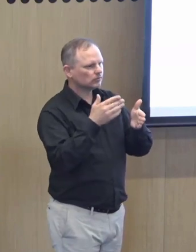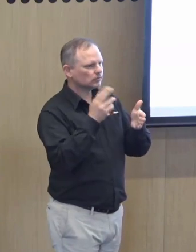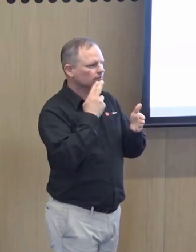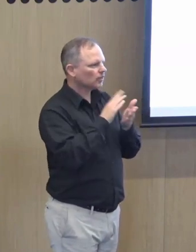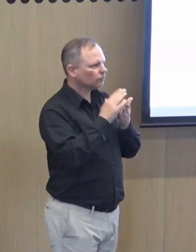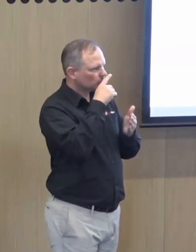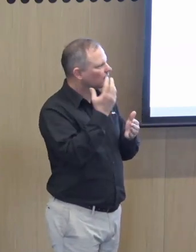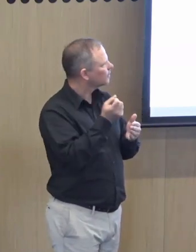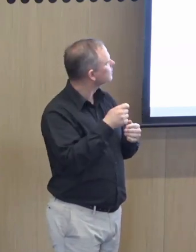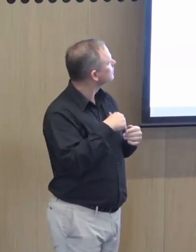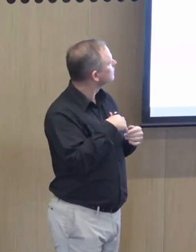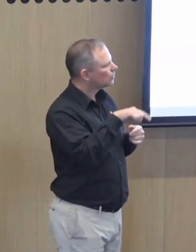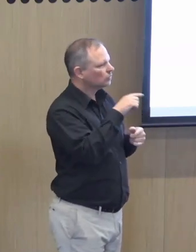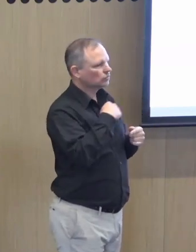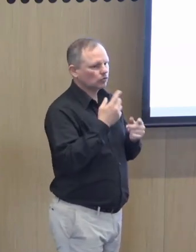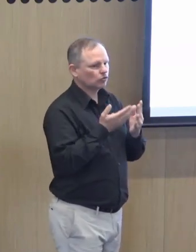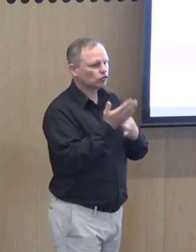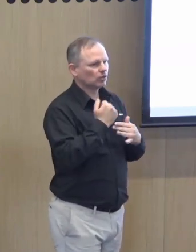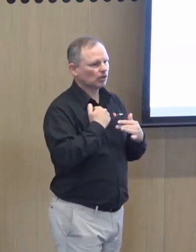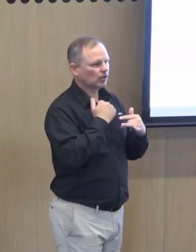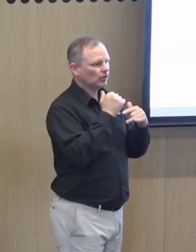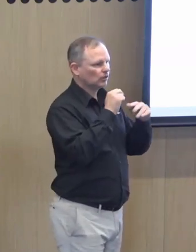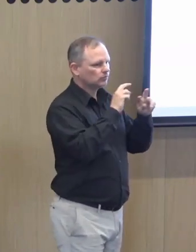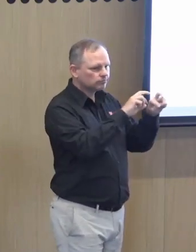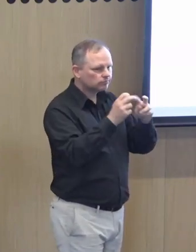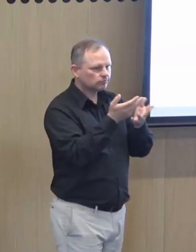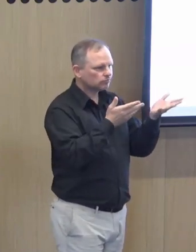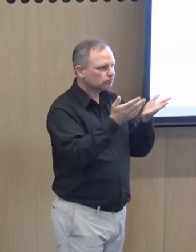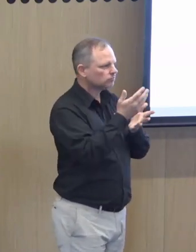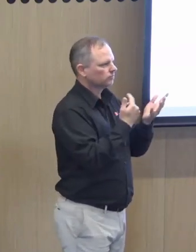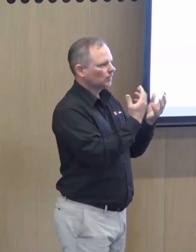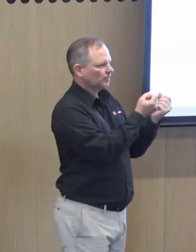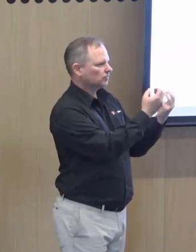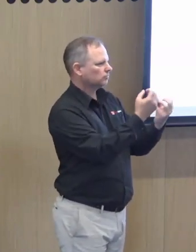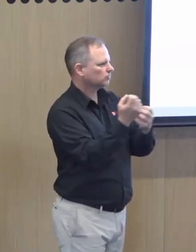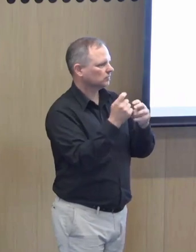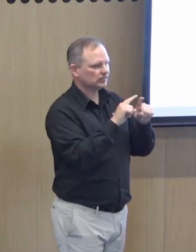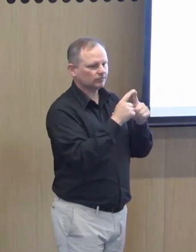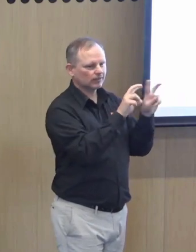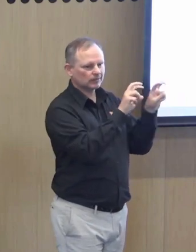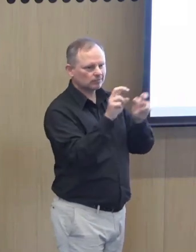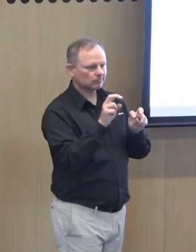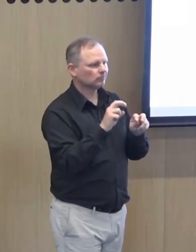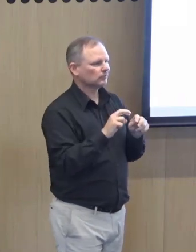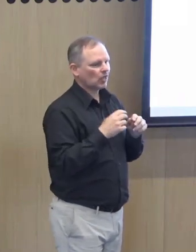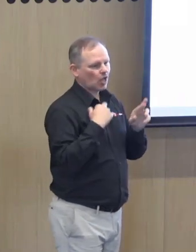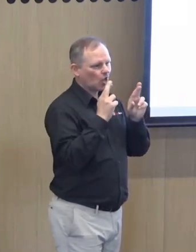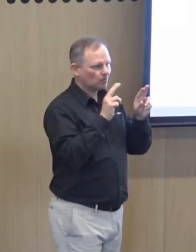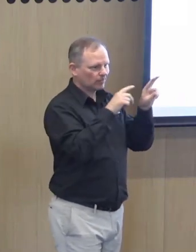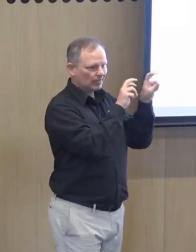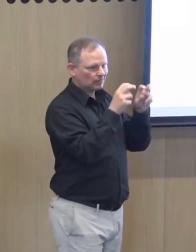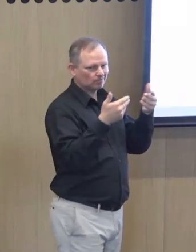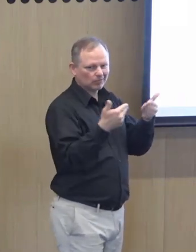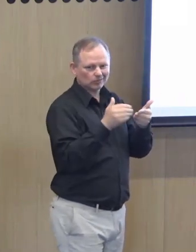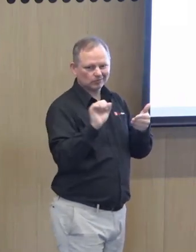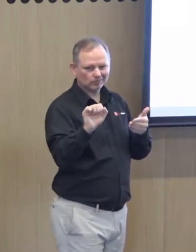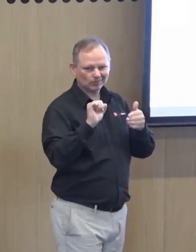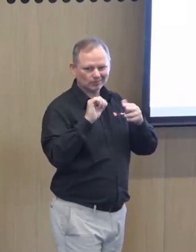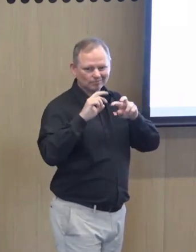Ramos mentioned barriers that people experience as a deaf and hard of hearing person navigating life. He's a bit of a snapshot of some of the things as it applies